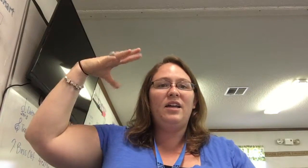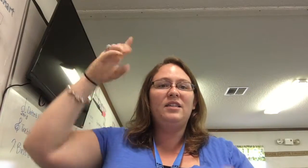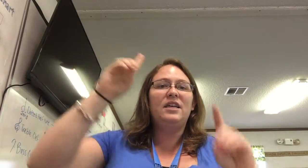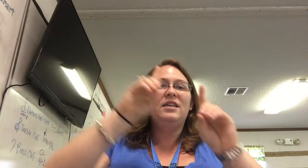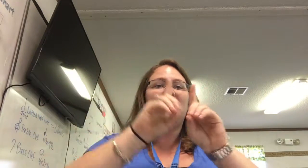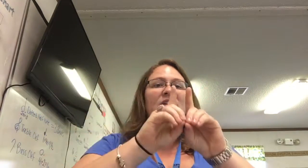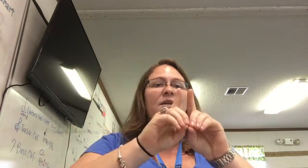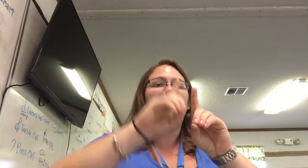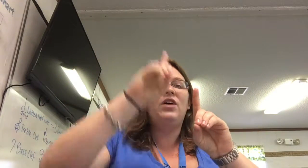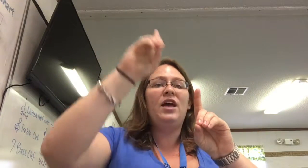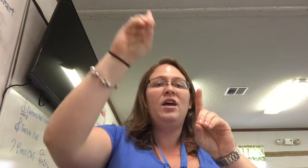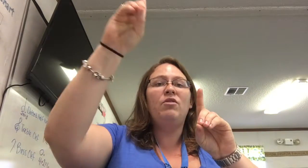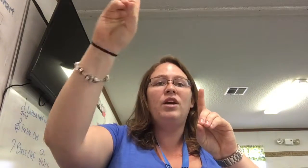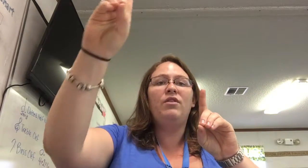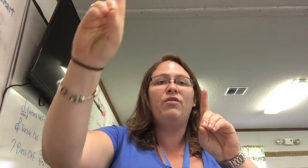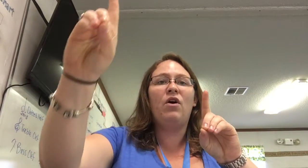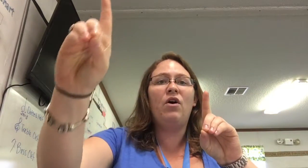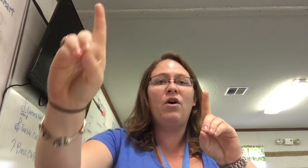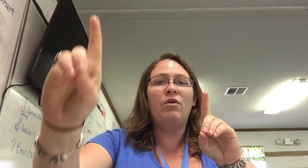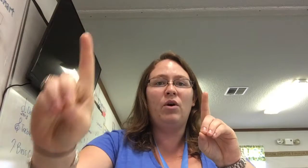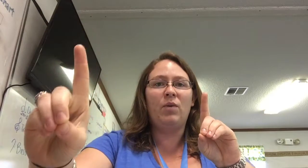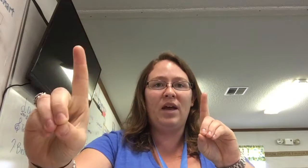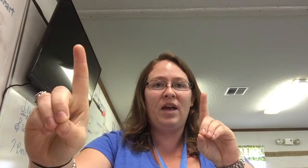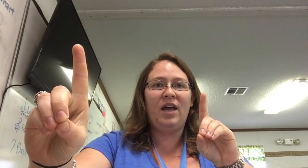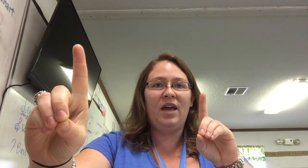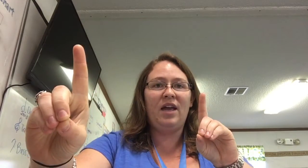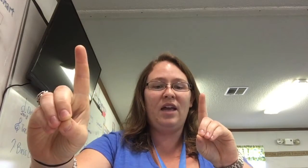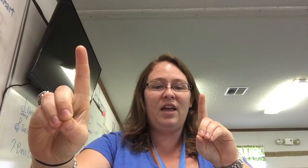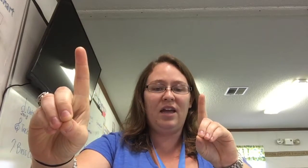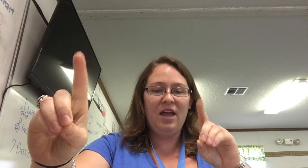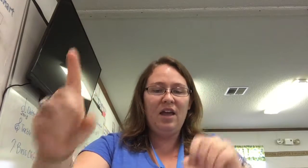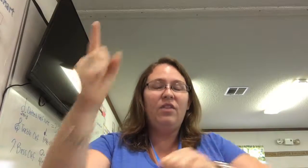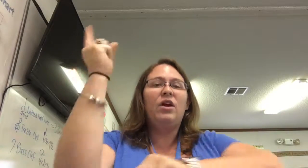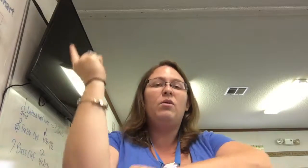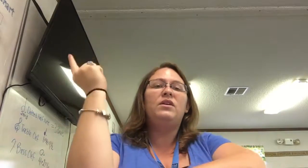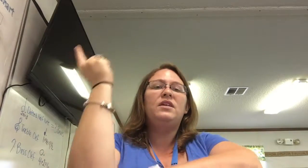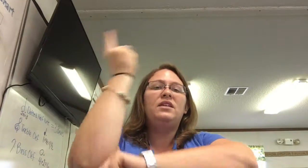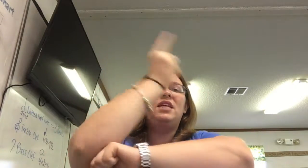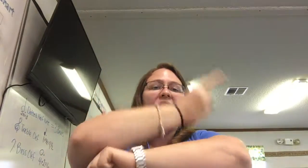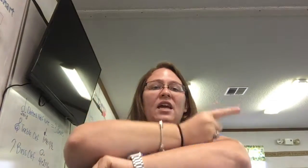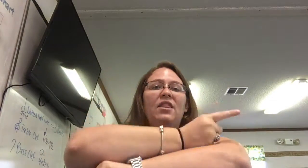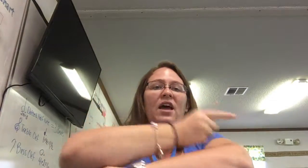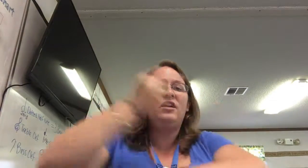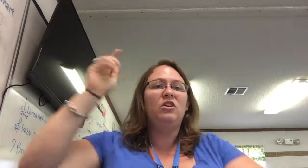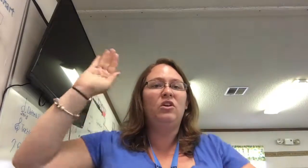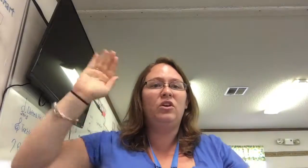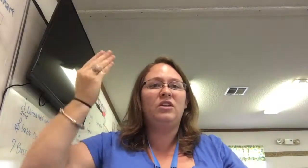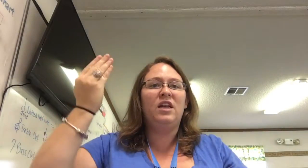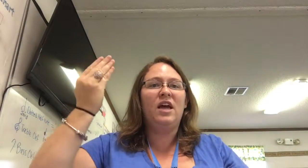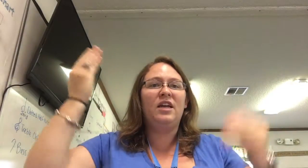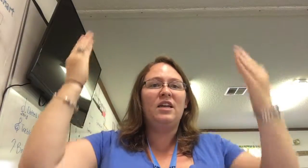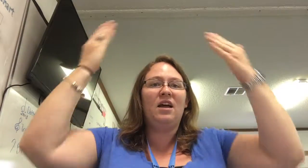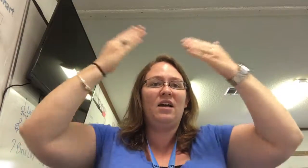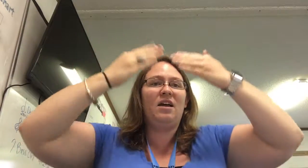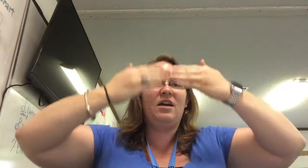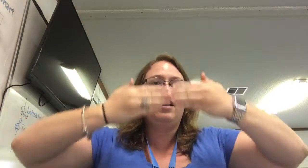seemed very far away. There was a day that looked like night.